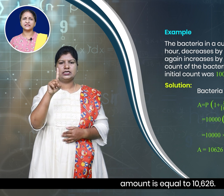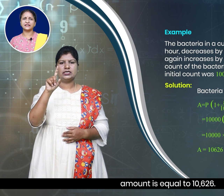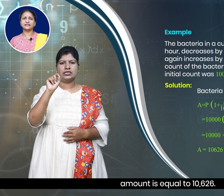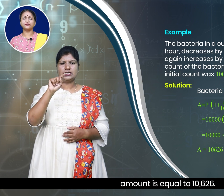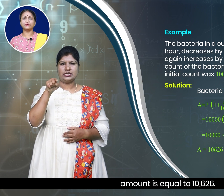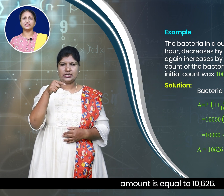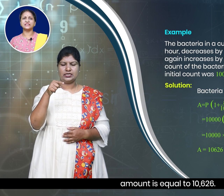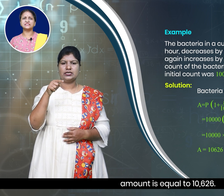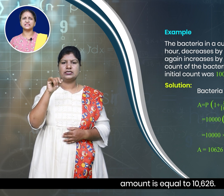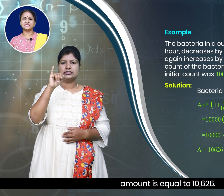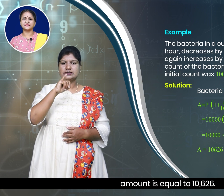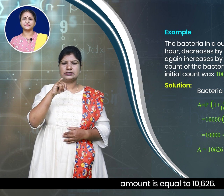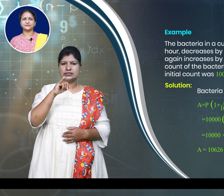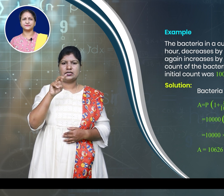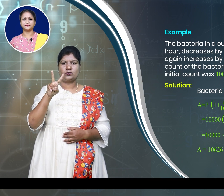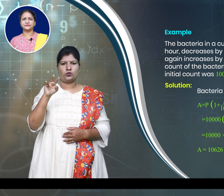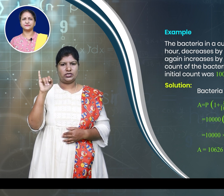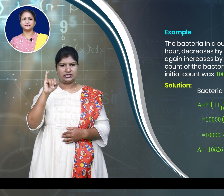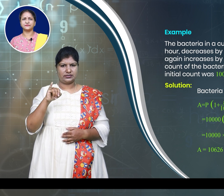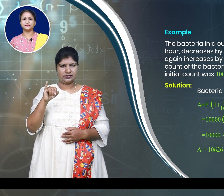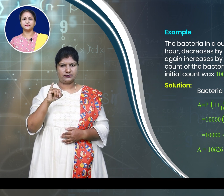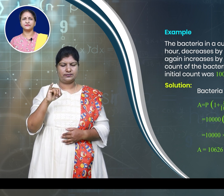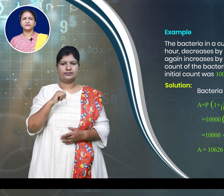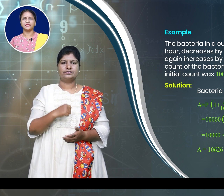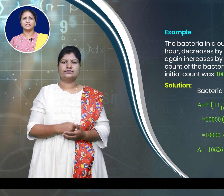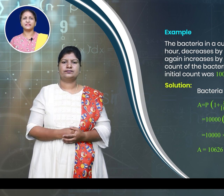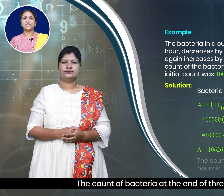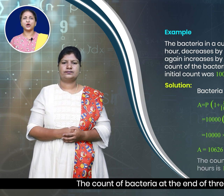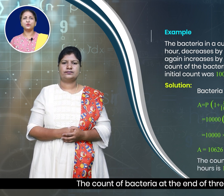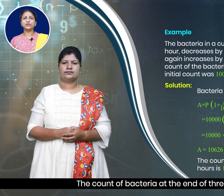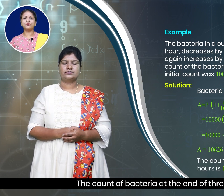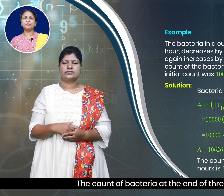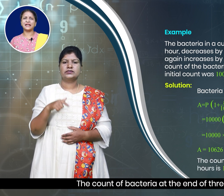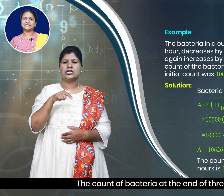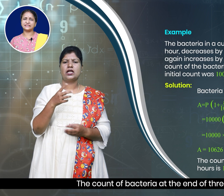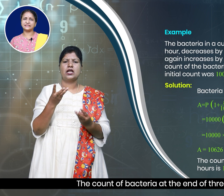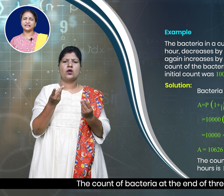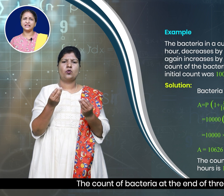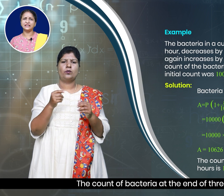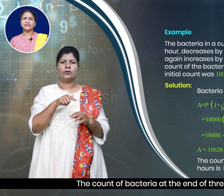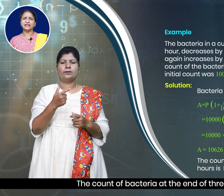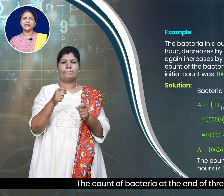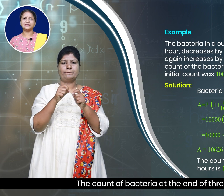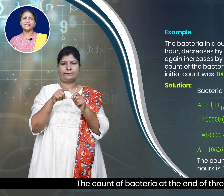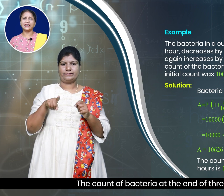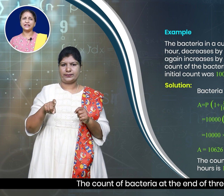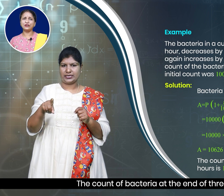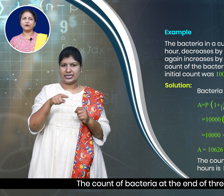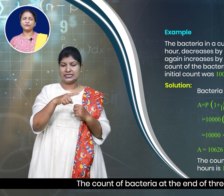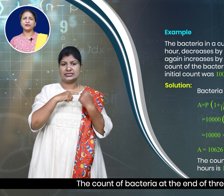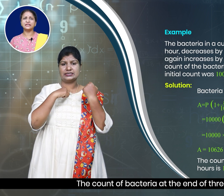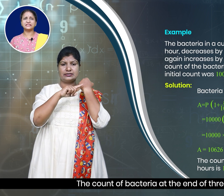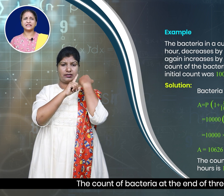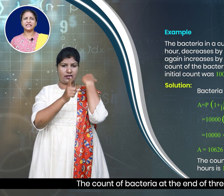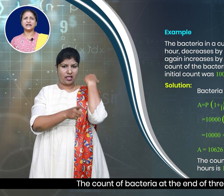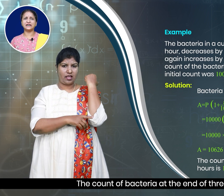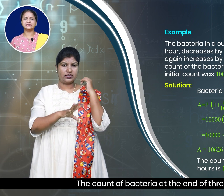10,626. The count of bacteria at the end of three hours